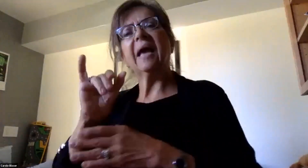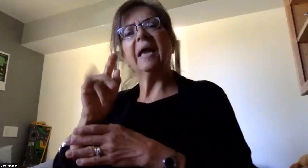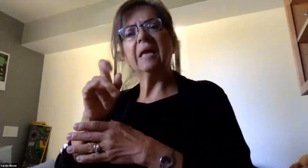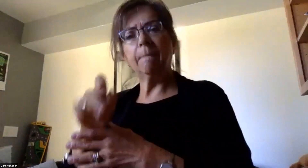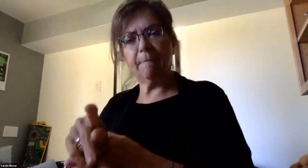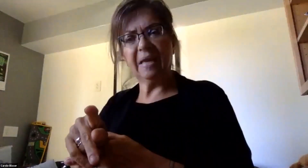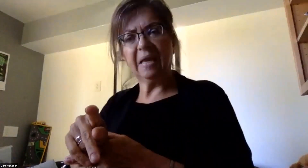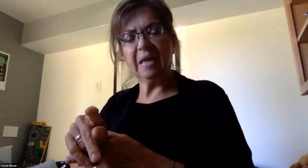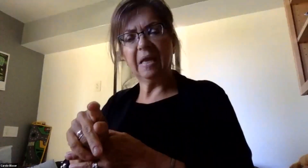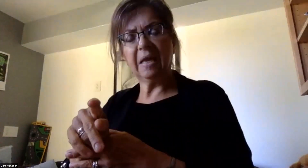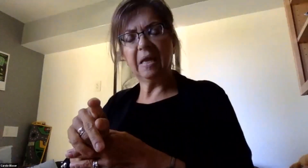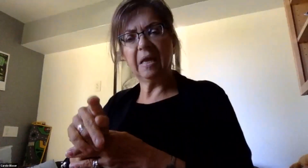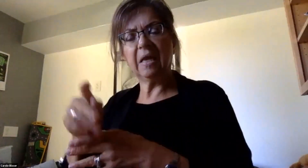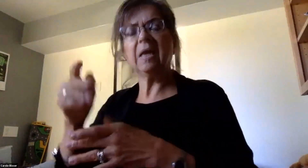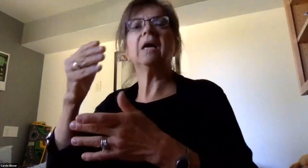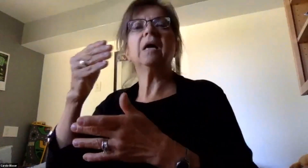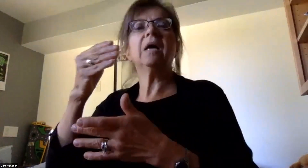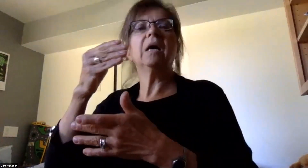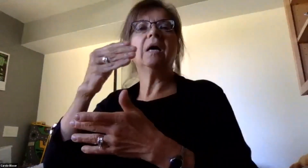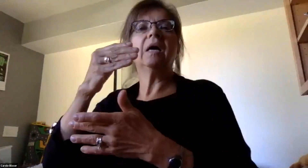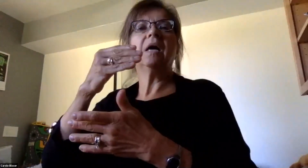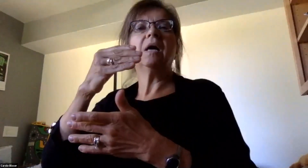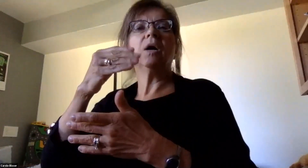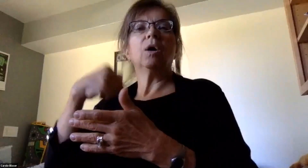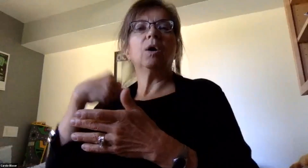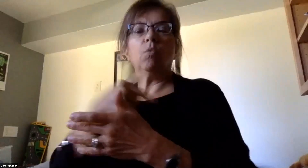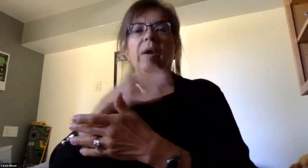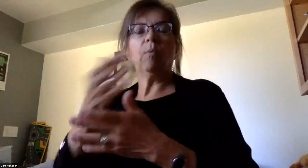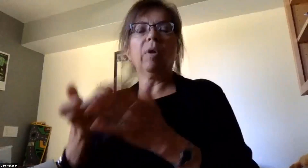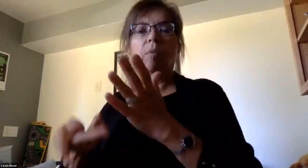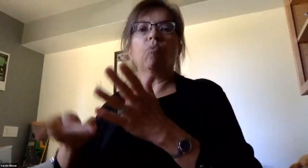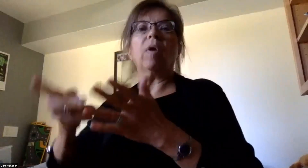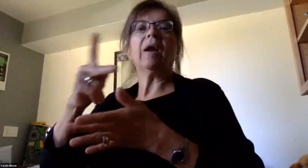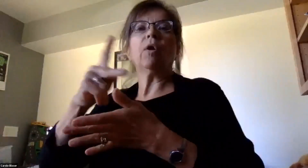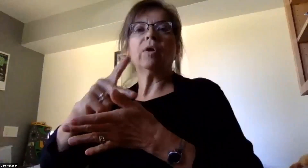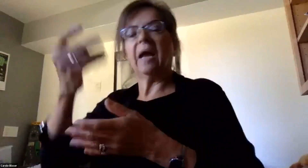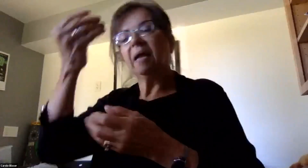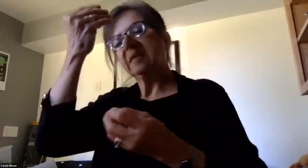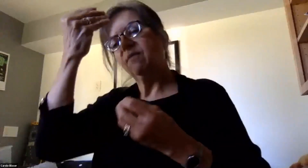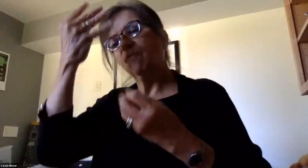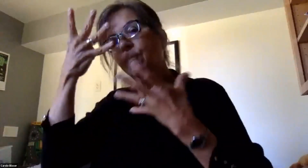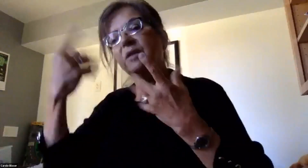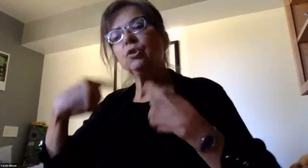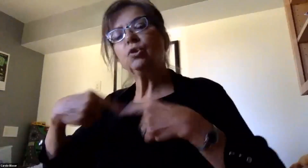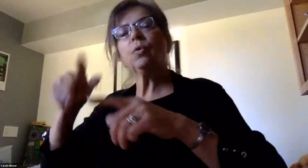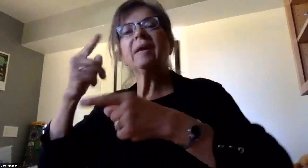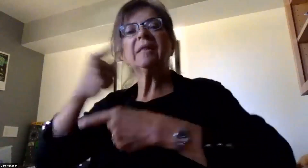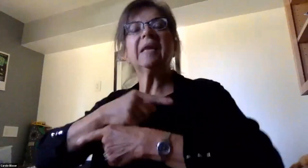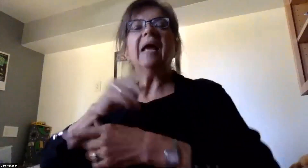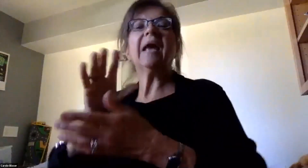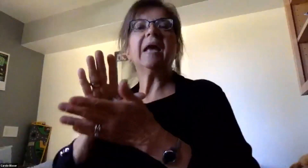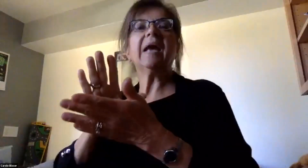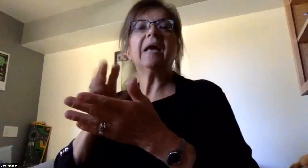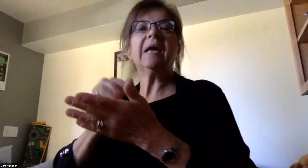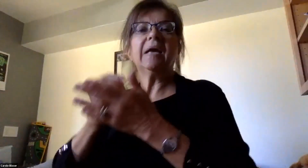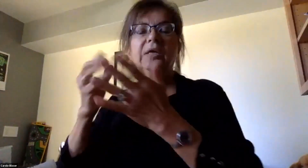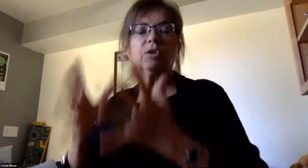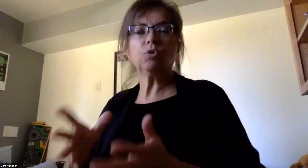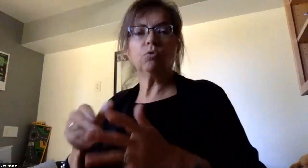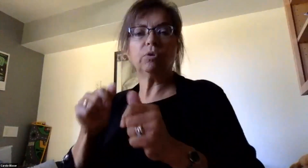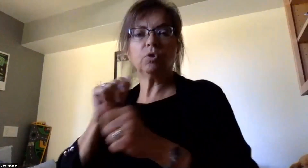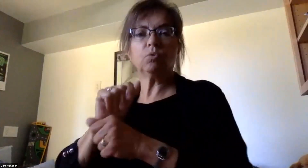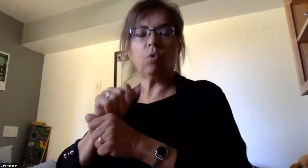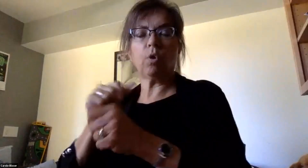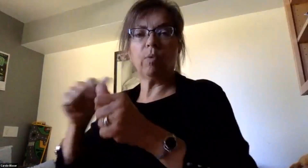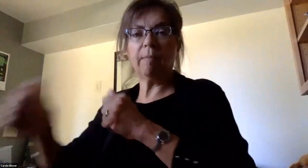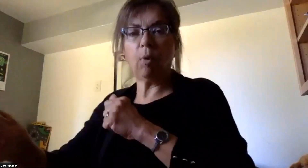teacher services and related services will be prioritized when students are in school. During the day students are working remotely, they will have access to their special education